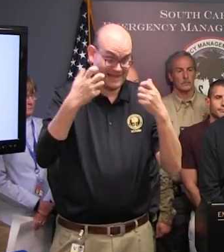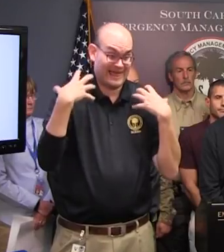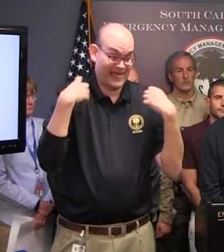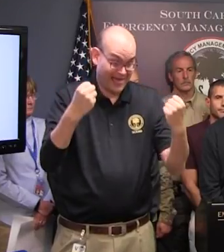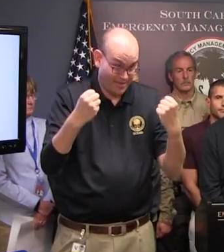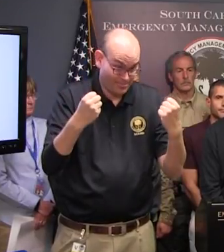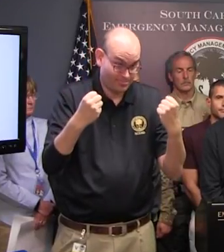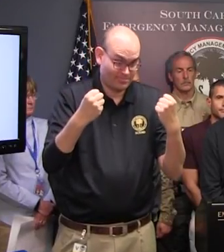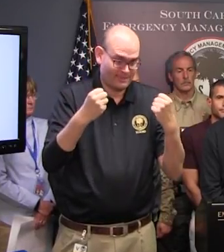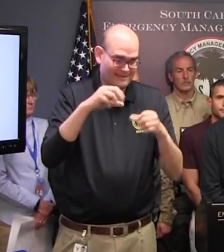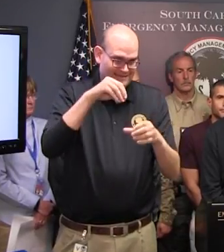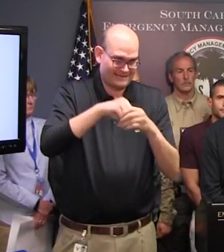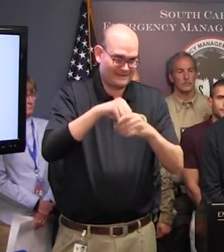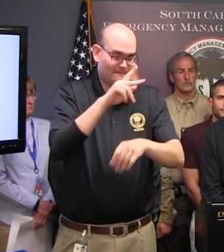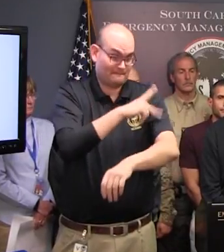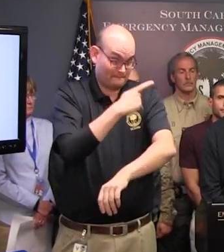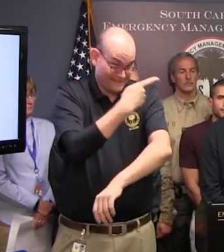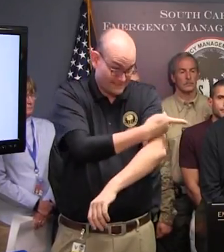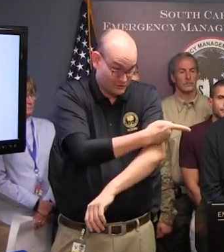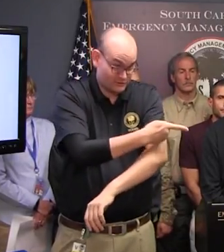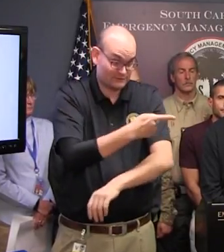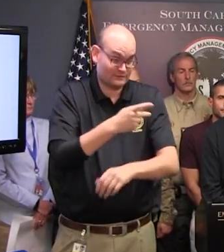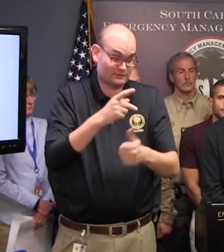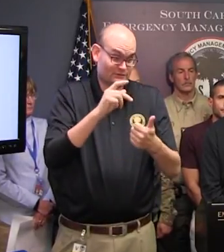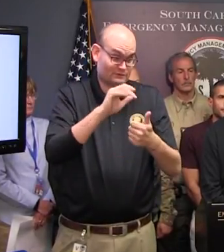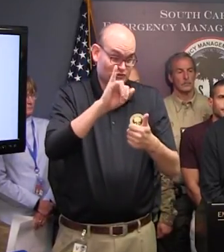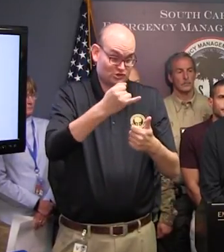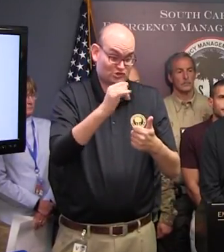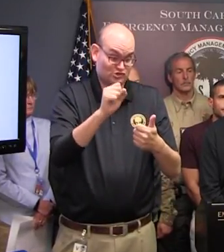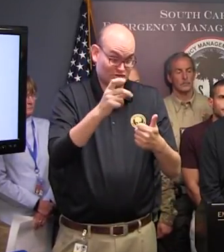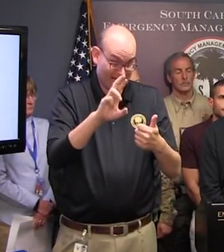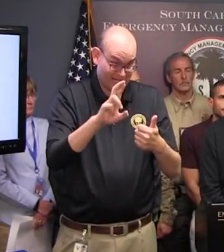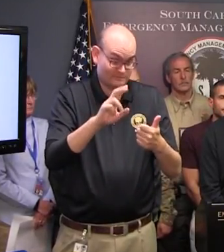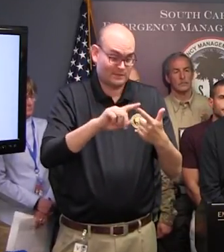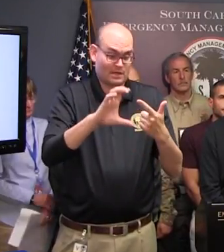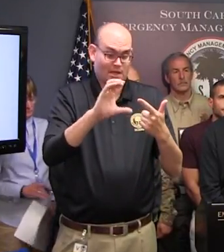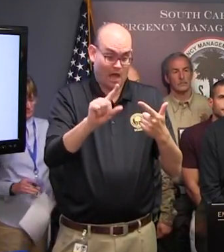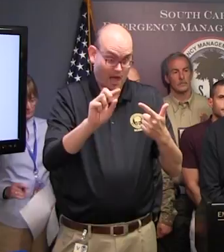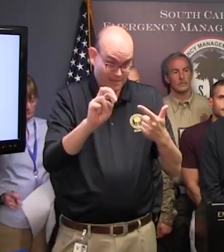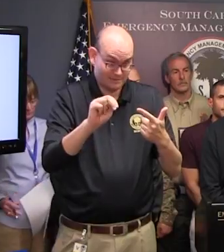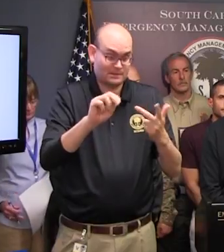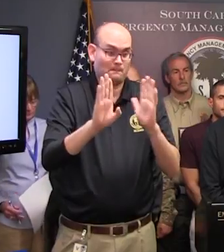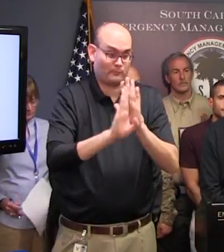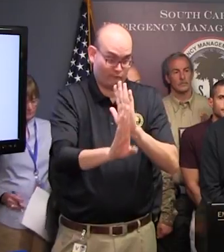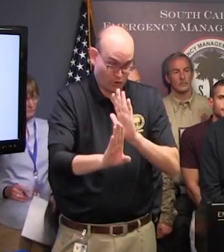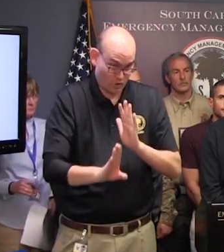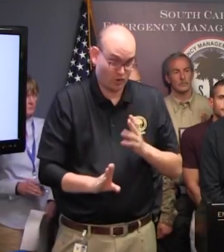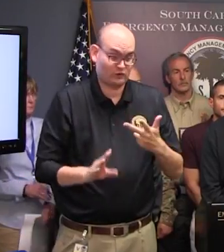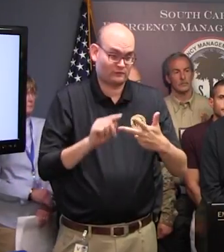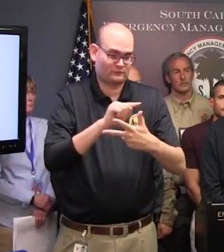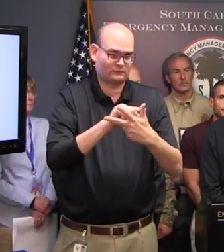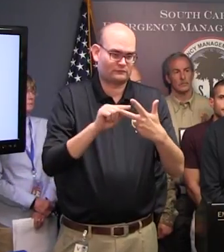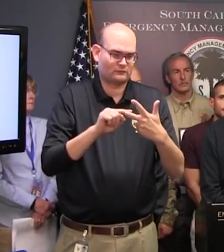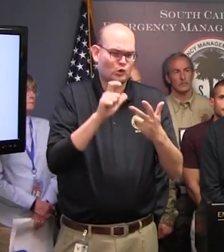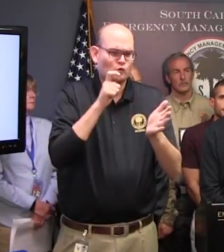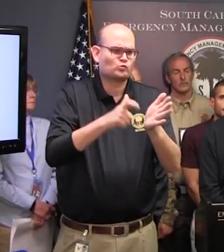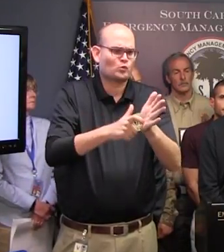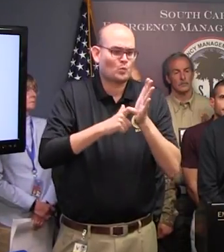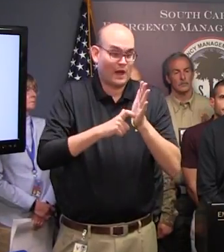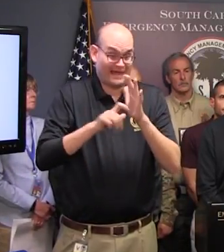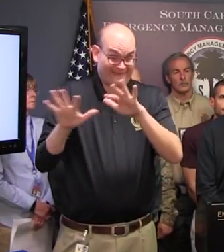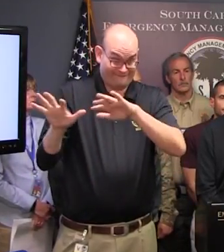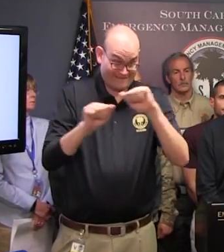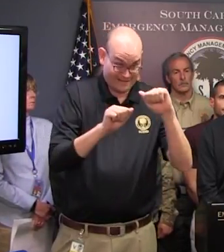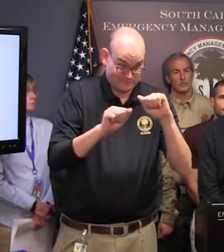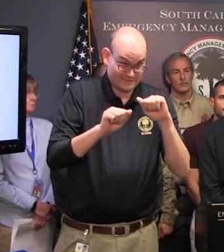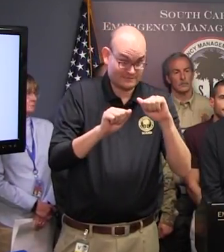facilities in the counties of Jasper, Colleton, and Beaufort that were subject to the mandatory medical evacuation have evacuated